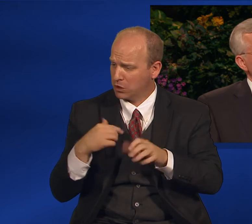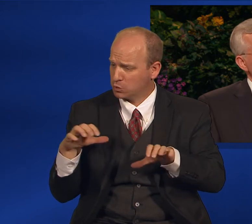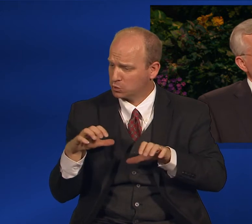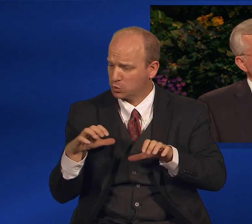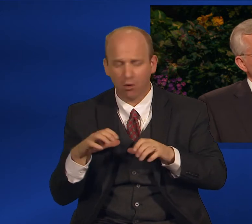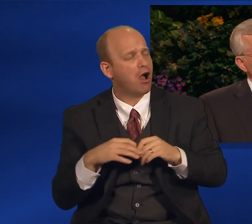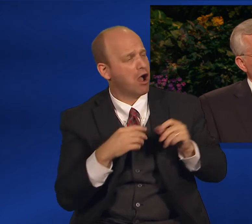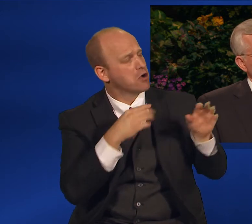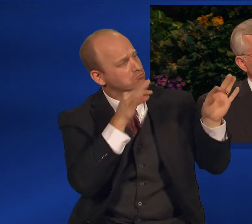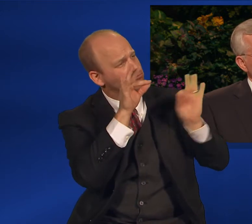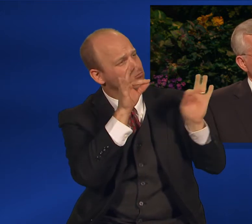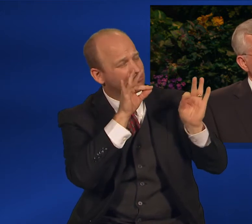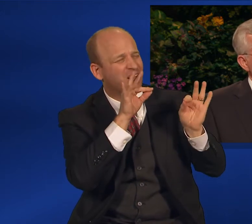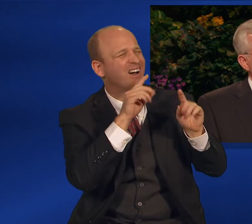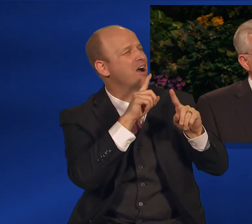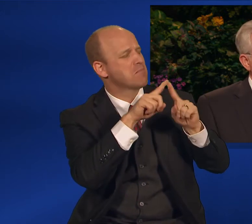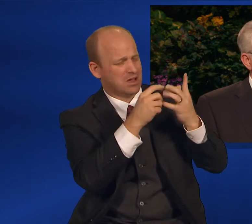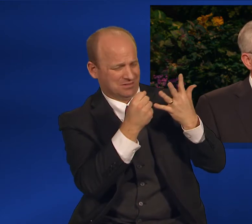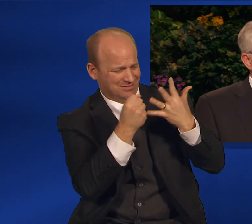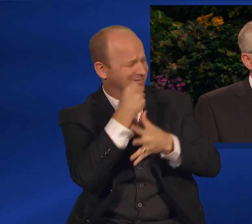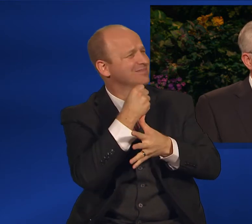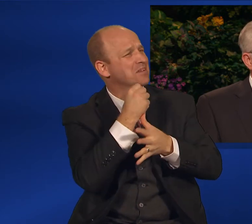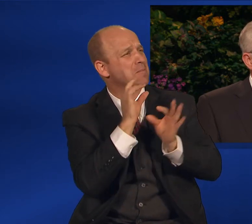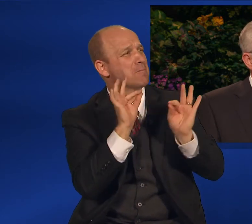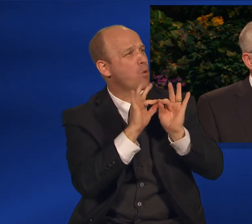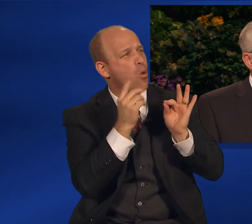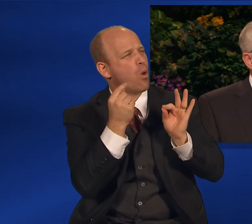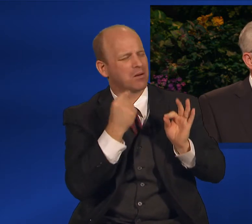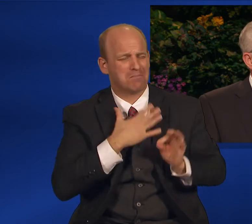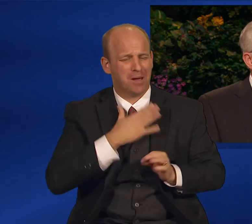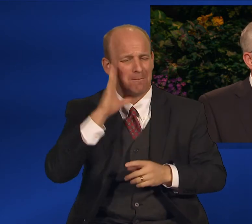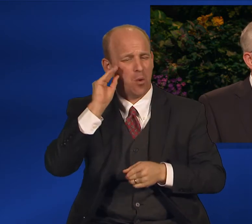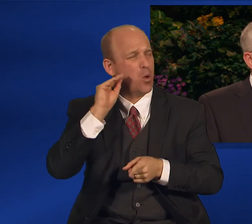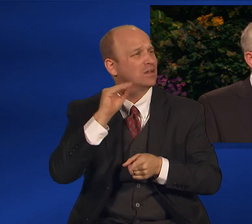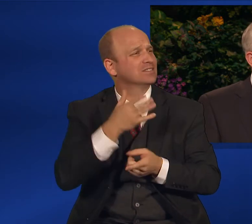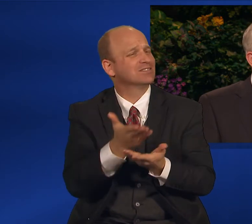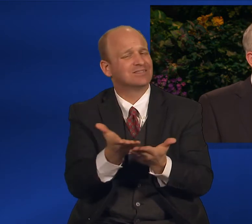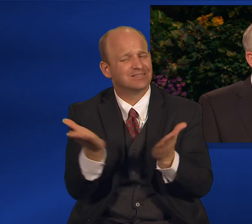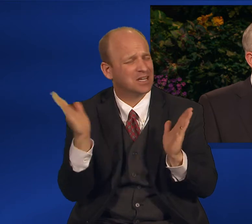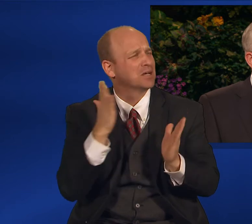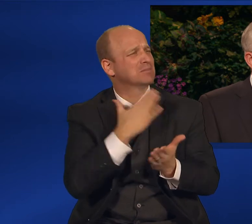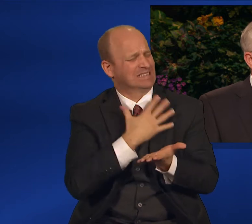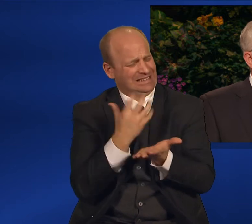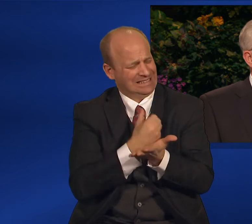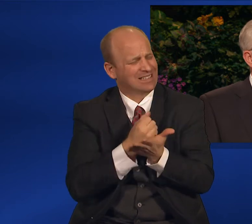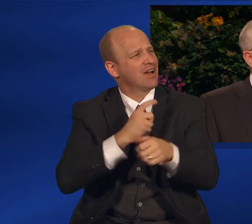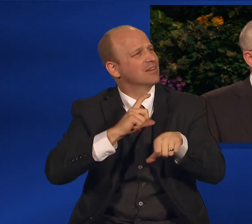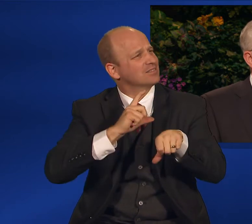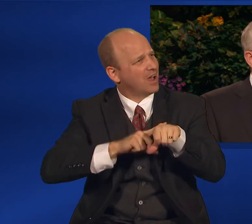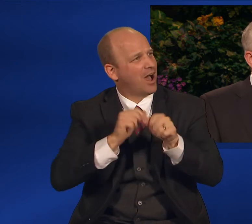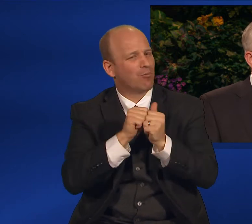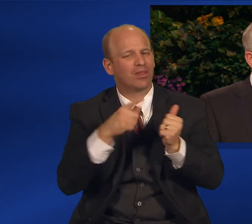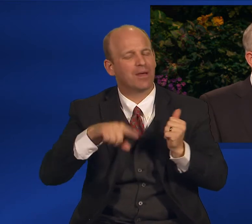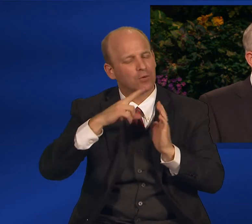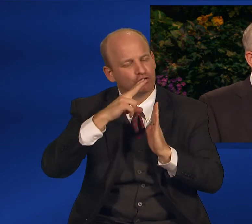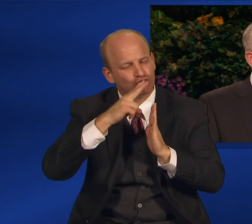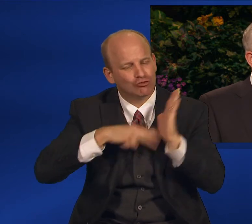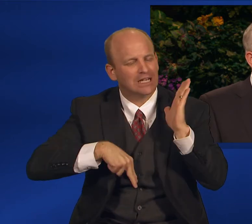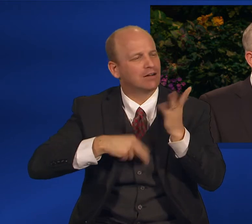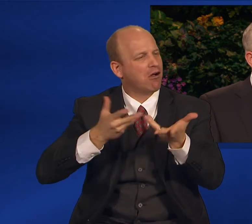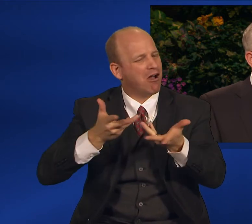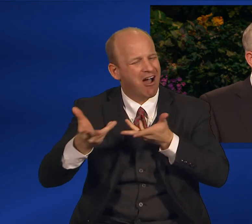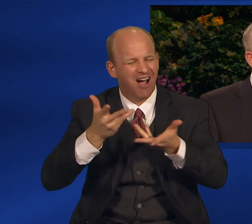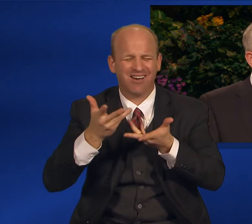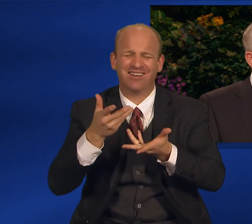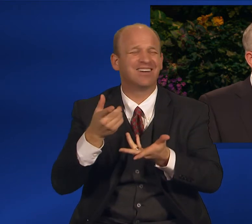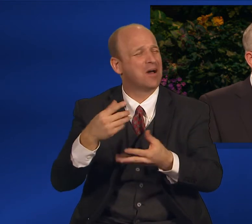said, but the most important thing is my boys. Spend time with them. Read to them. They are more important than the